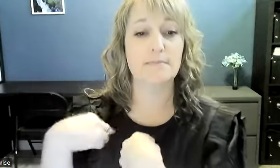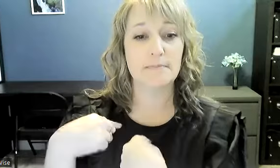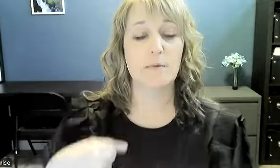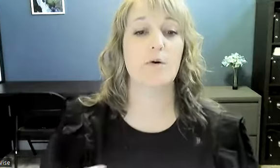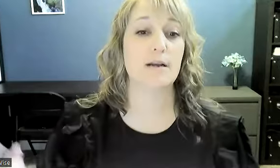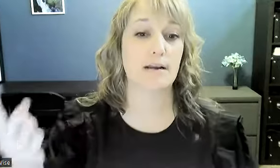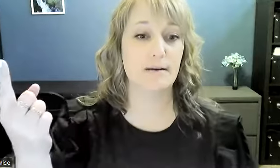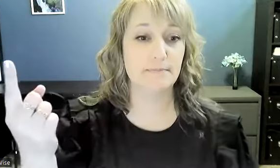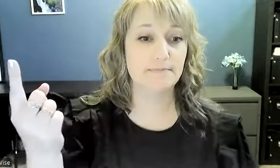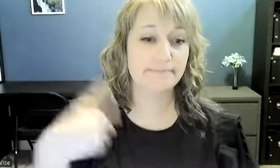or one-handed